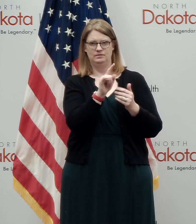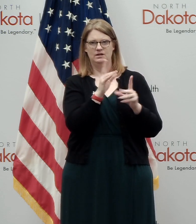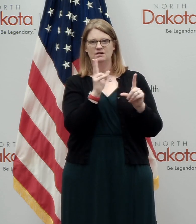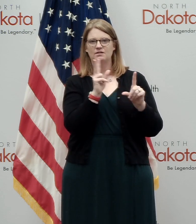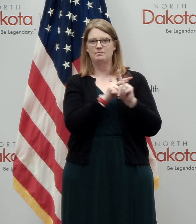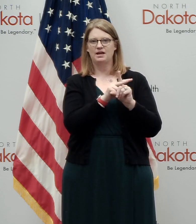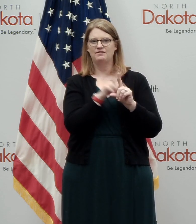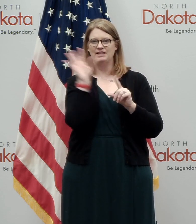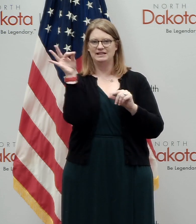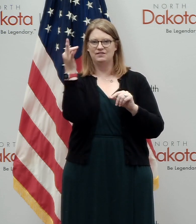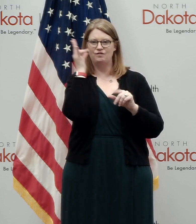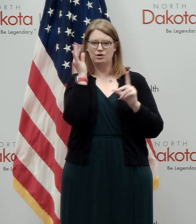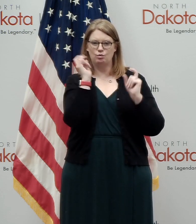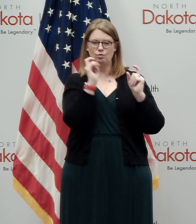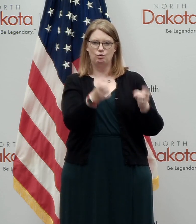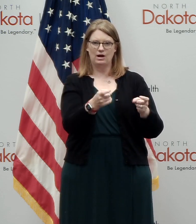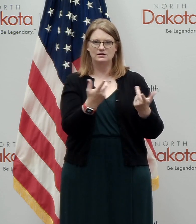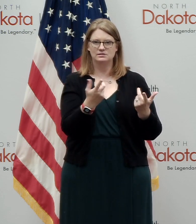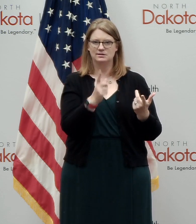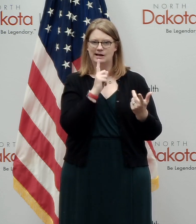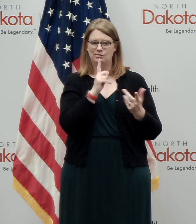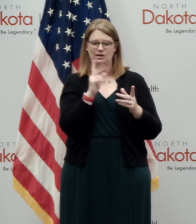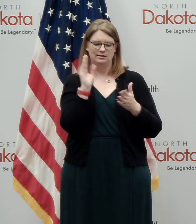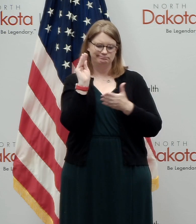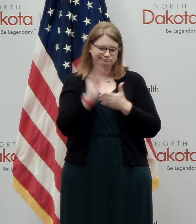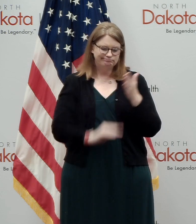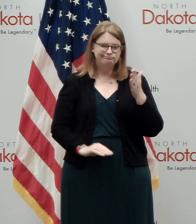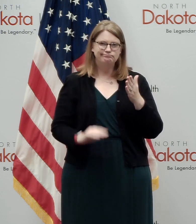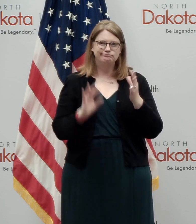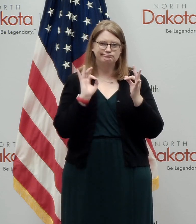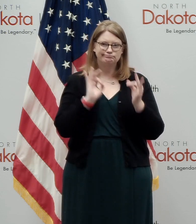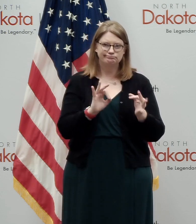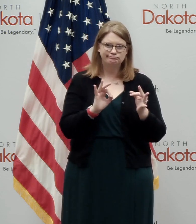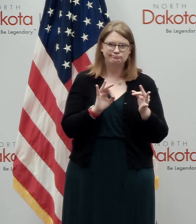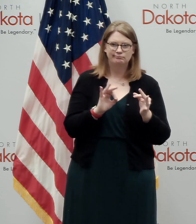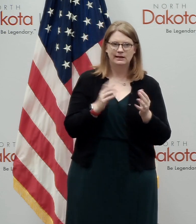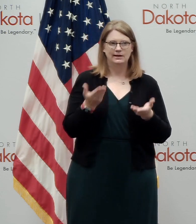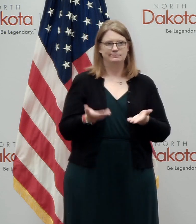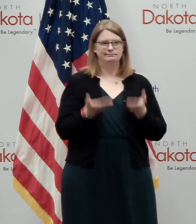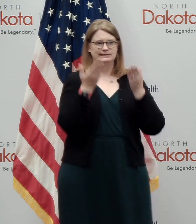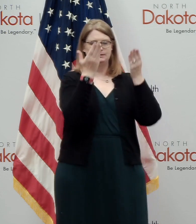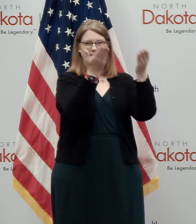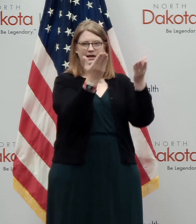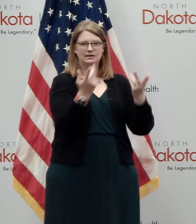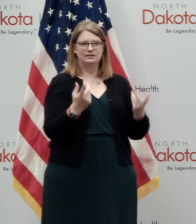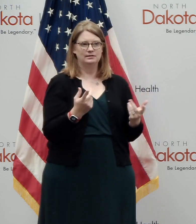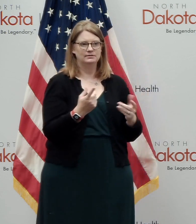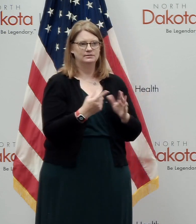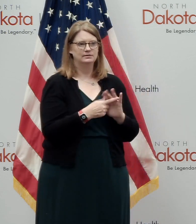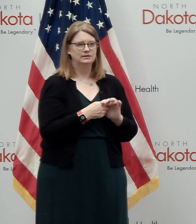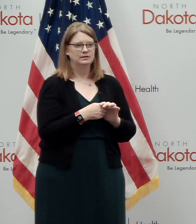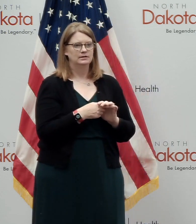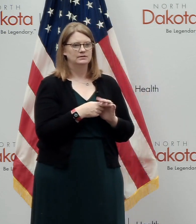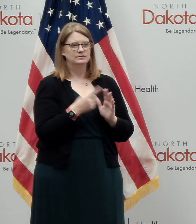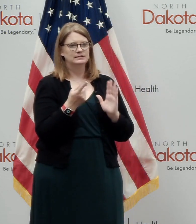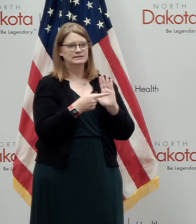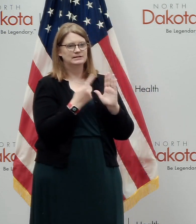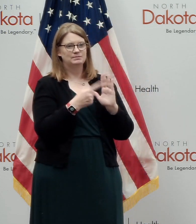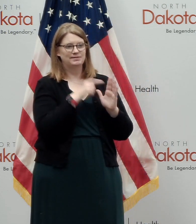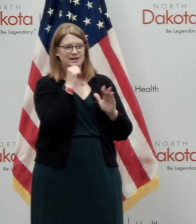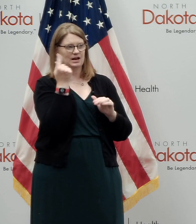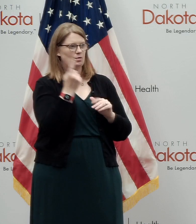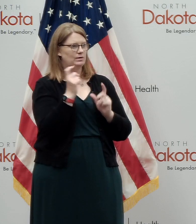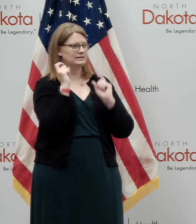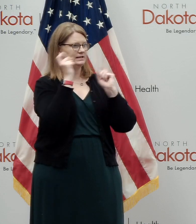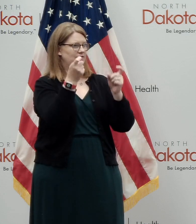applying for these federal grants and putting in great grant applications. Cause we know these are, are, don't always, aren't always awarded. So